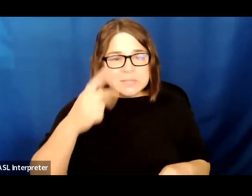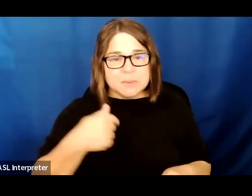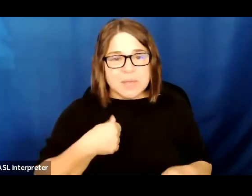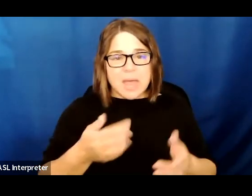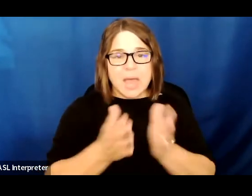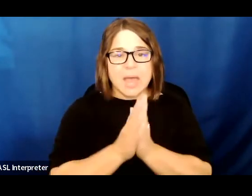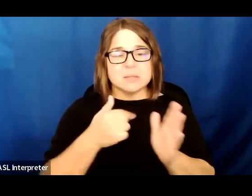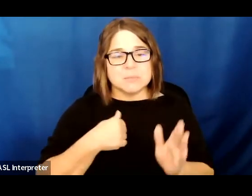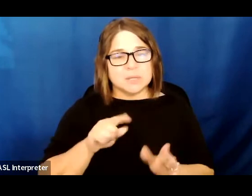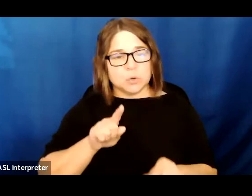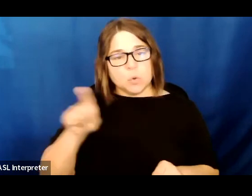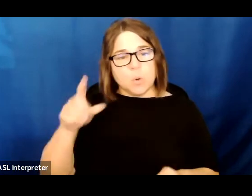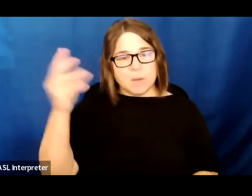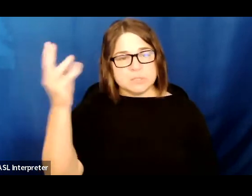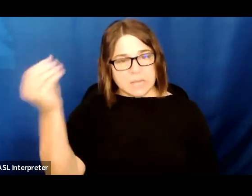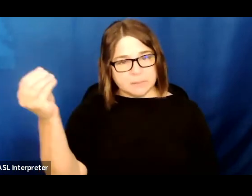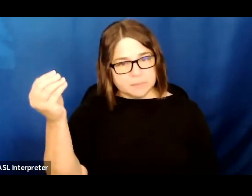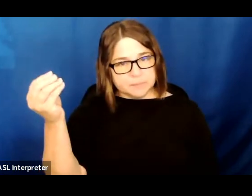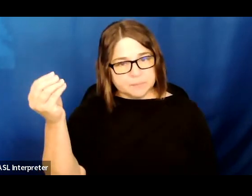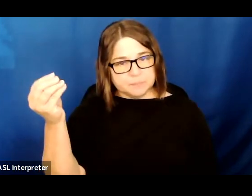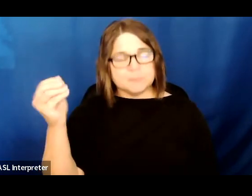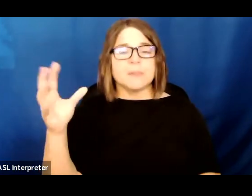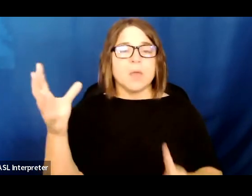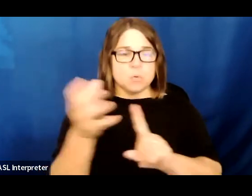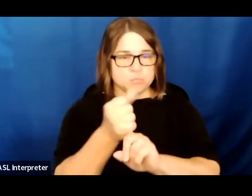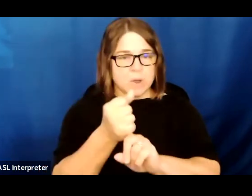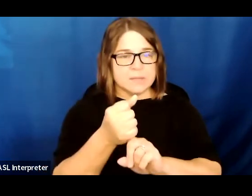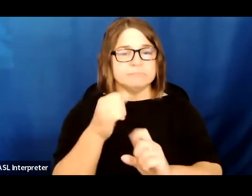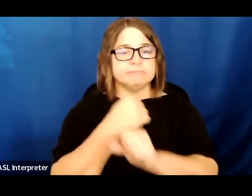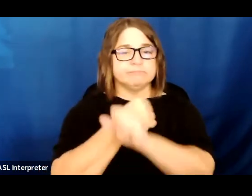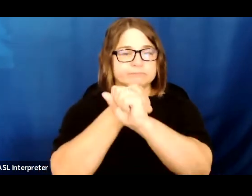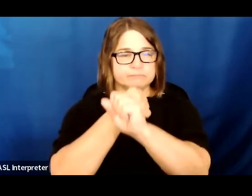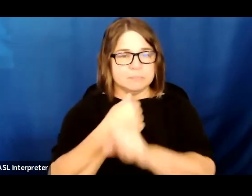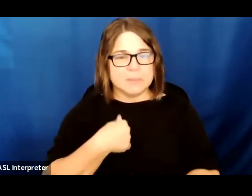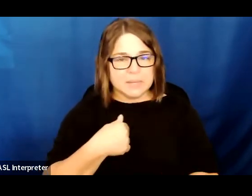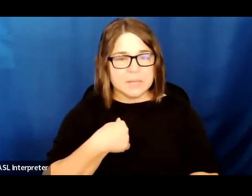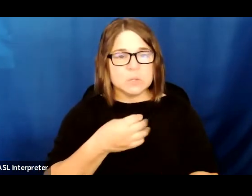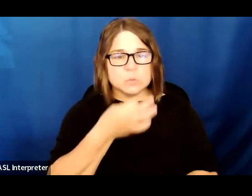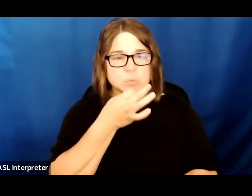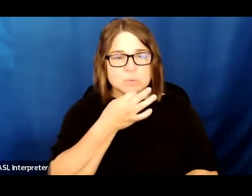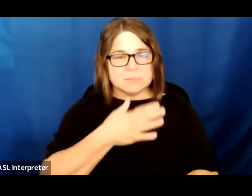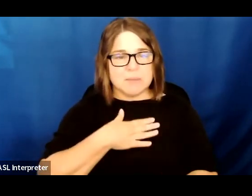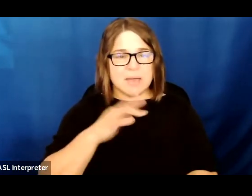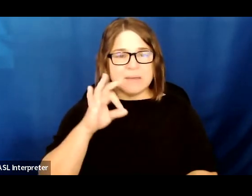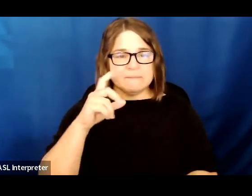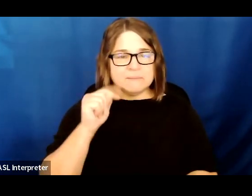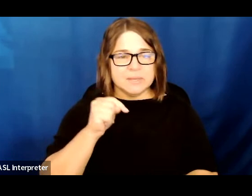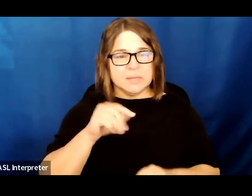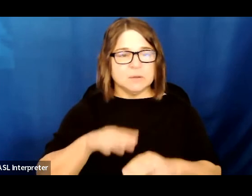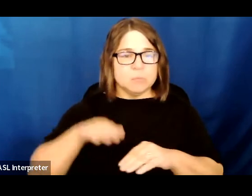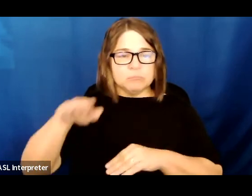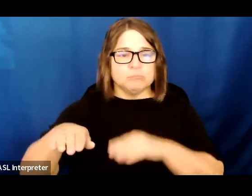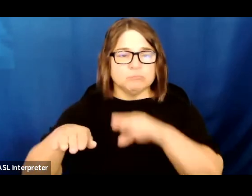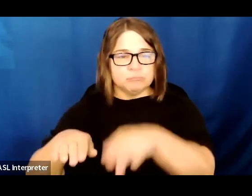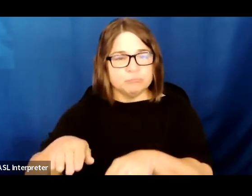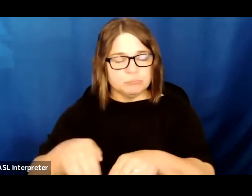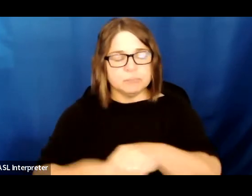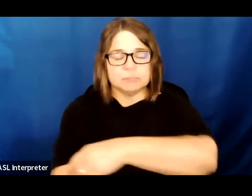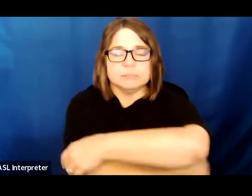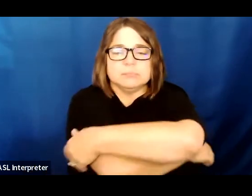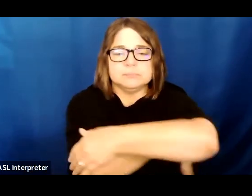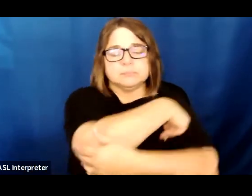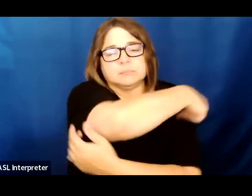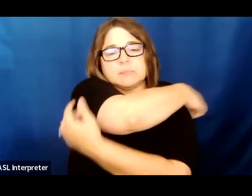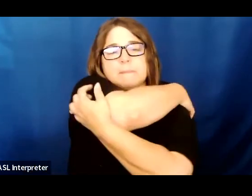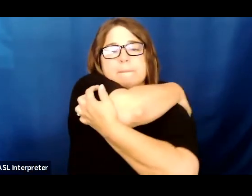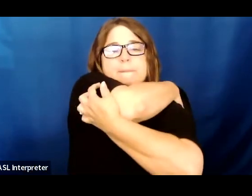to step outside and arrest me as soon as my feet as off the premises. I spent a single